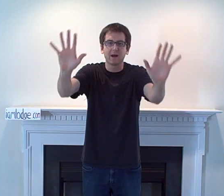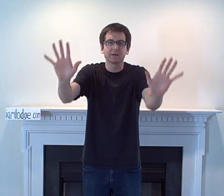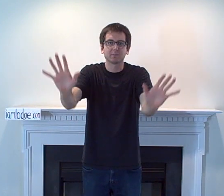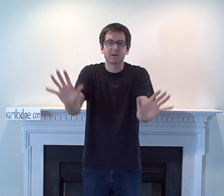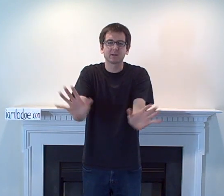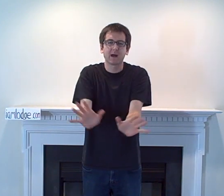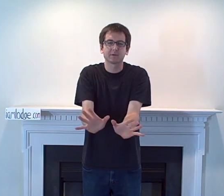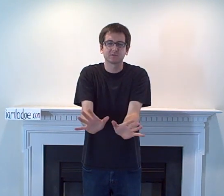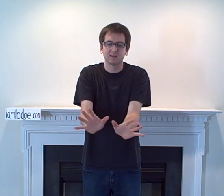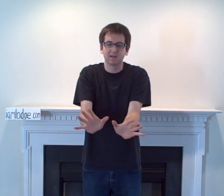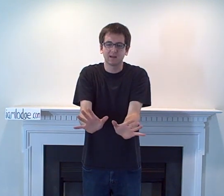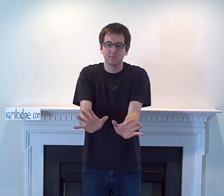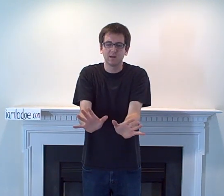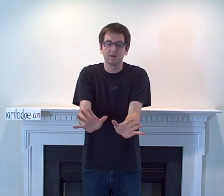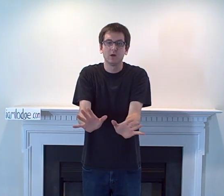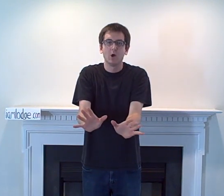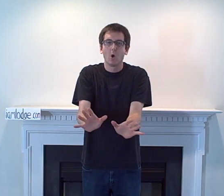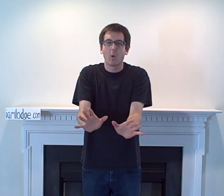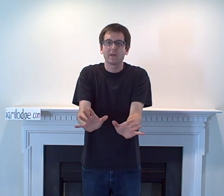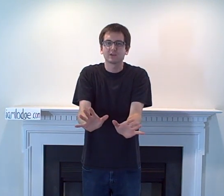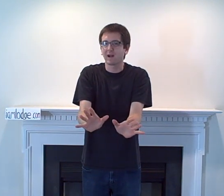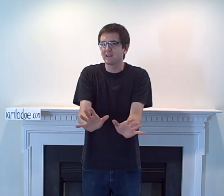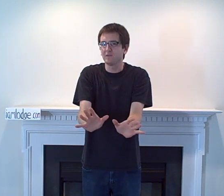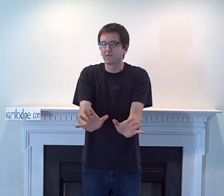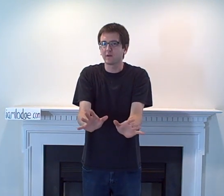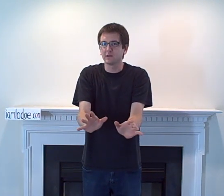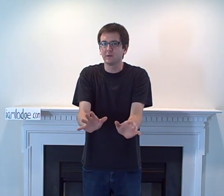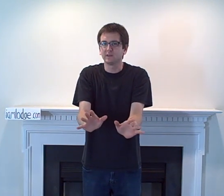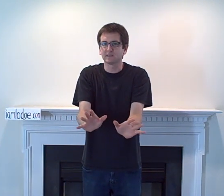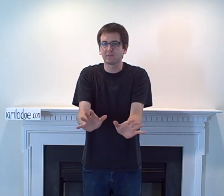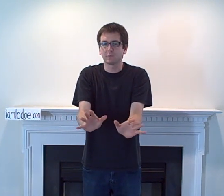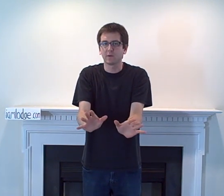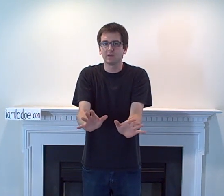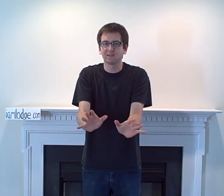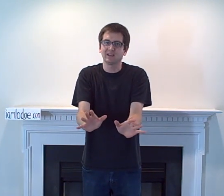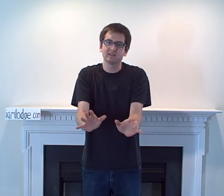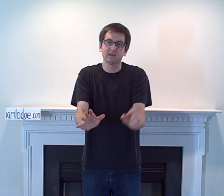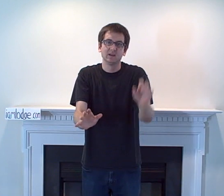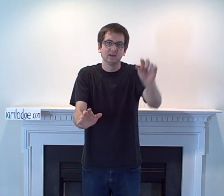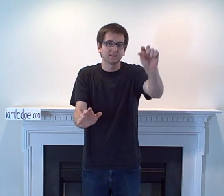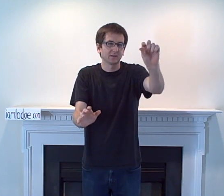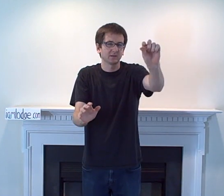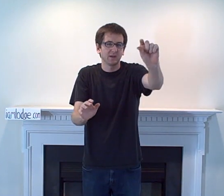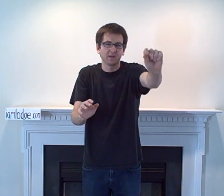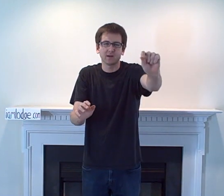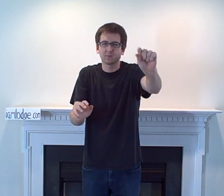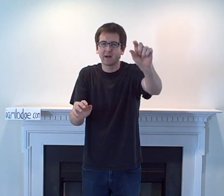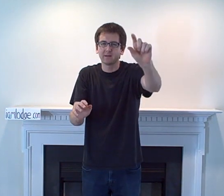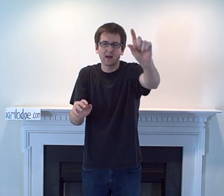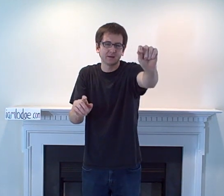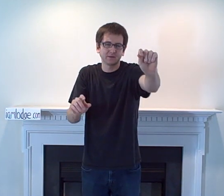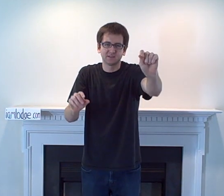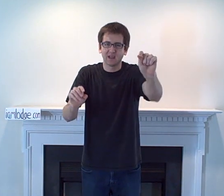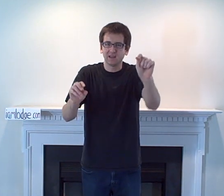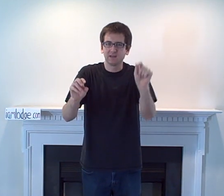mitochondria treat you like a meal while they try to convert you into something real tasty. So their mitochondria is taking